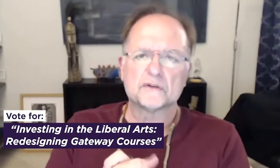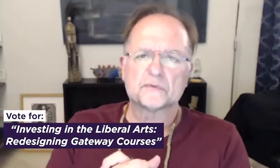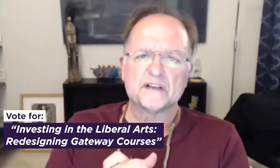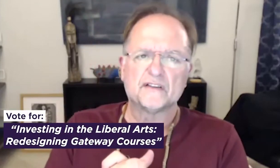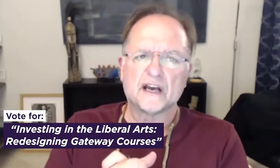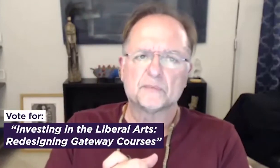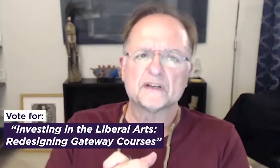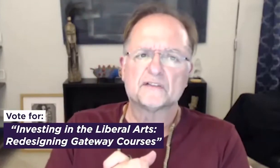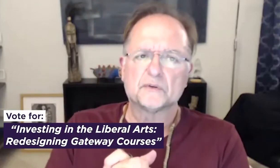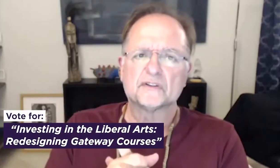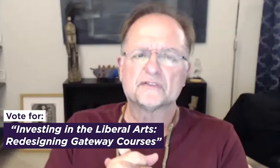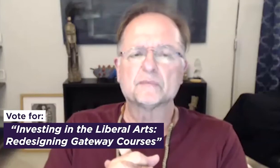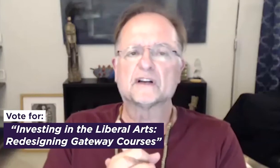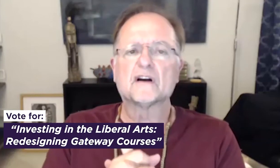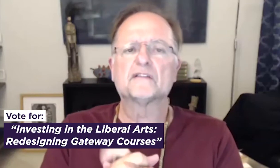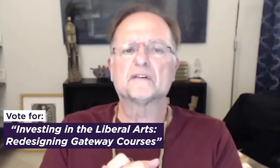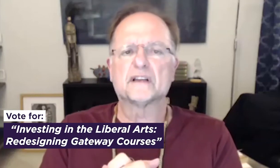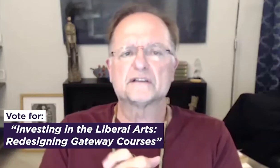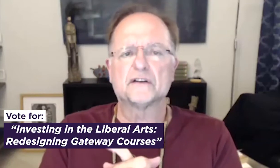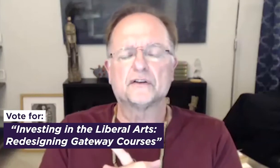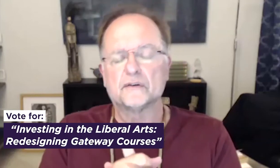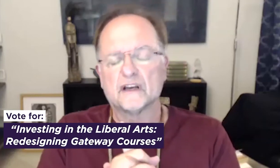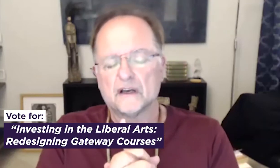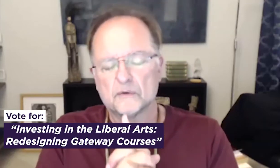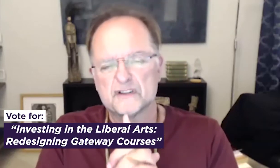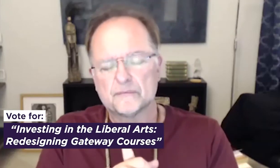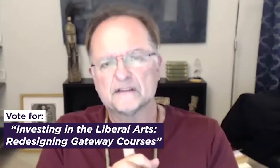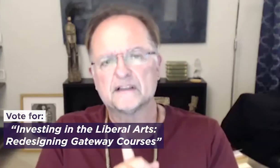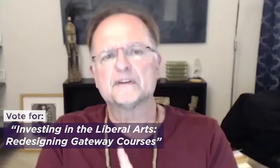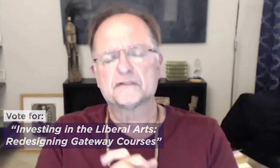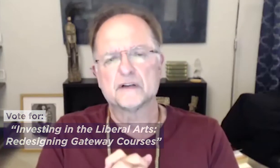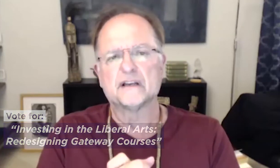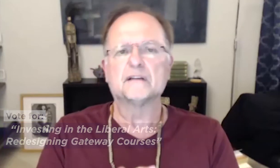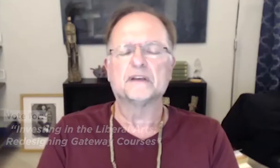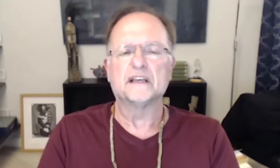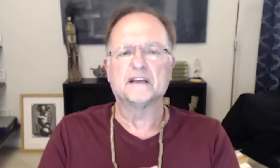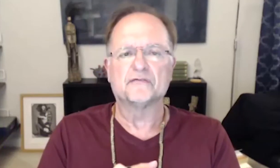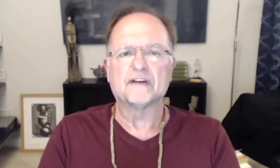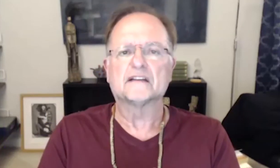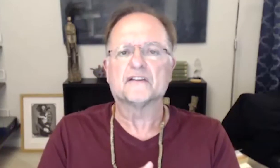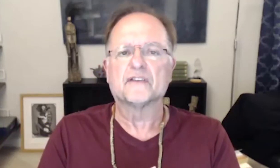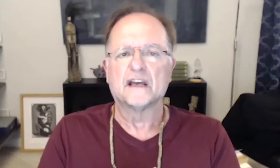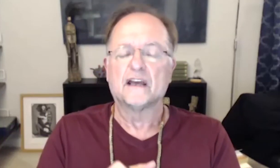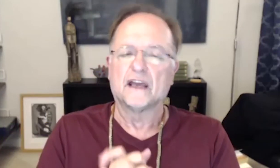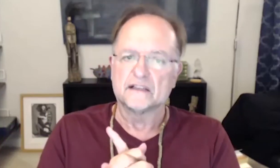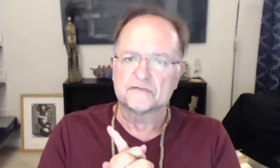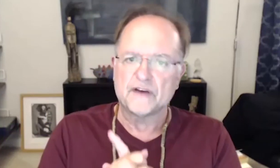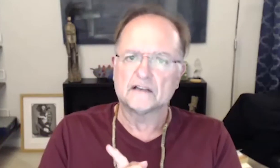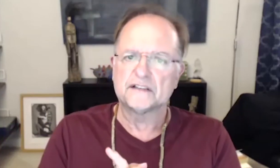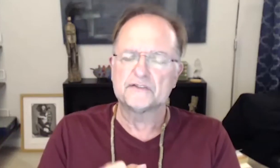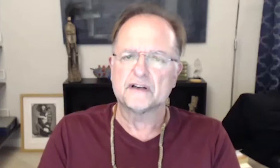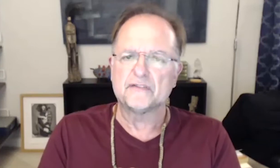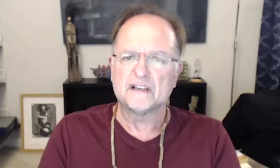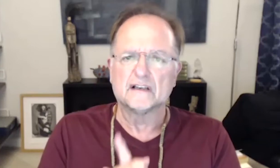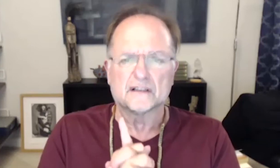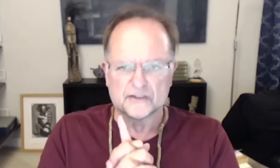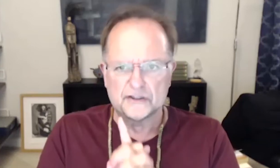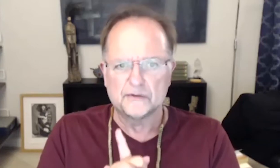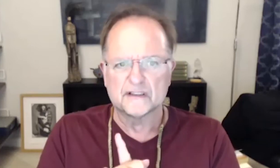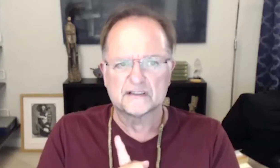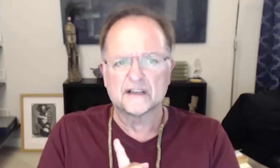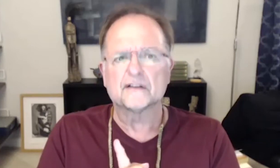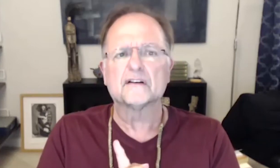in course redesign principles from the Gardner Institute, which have been demonstrated to be effective. It's faculty driven,